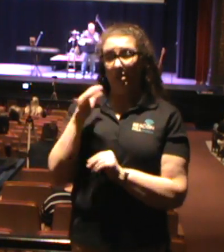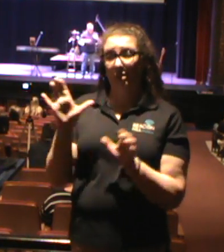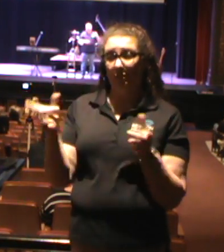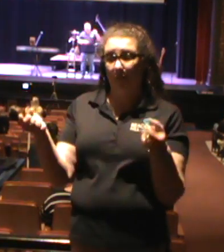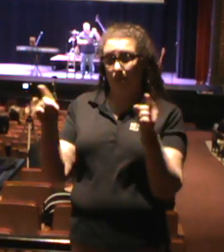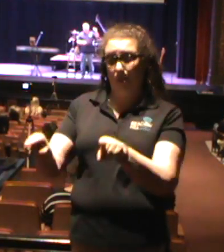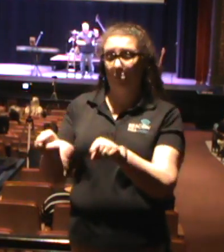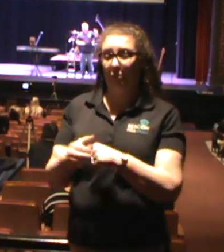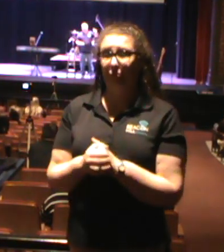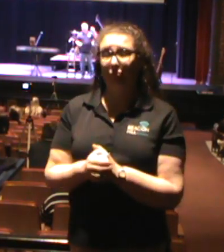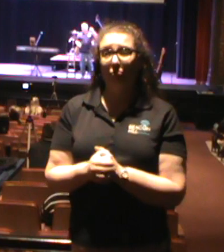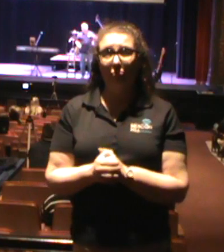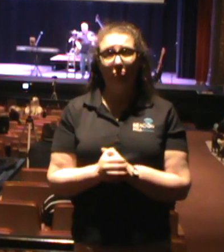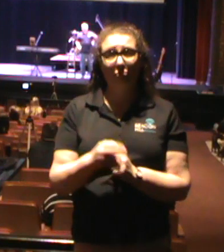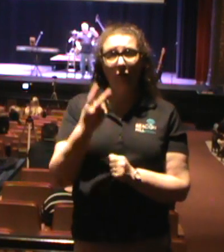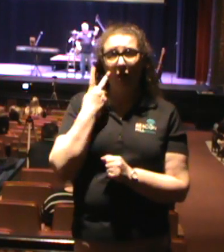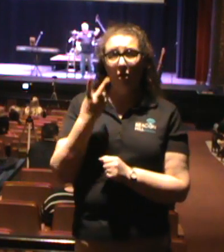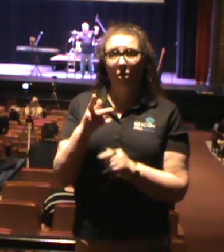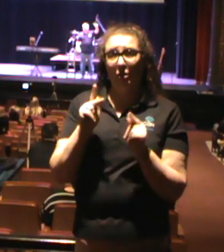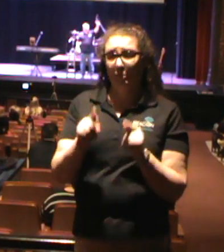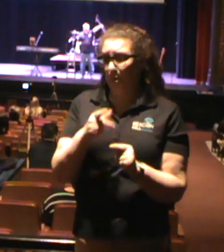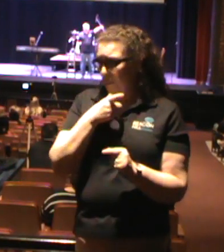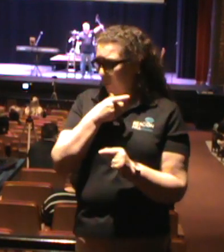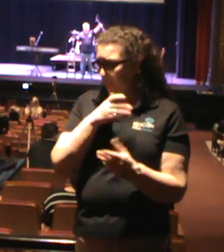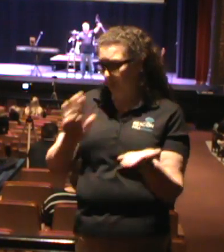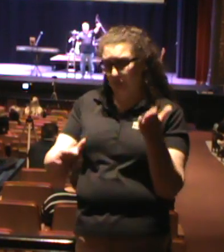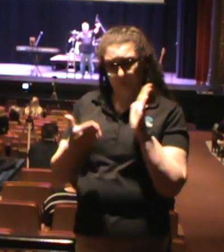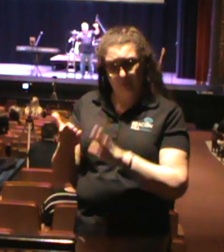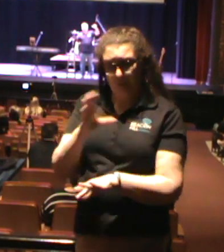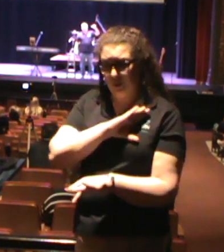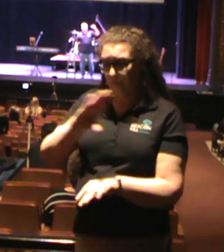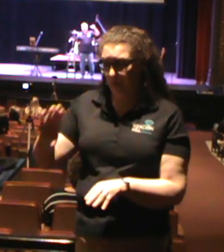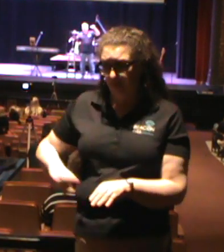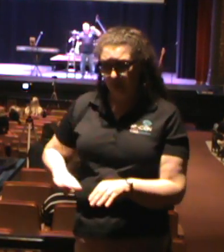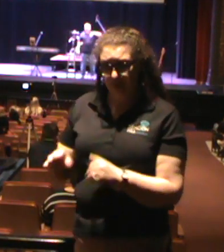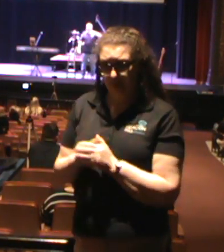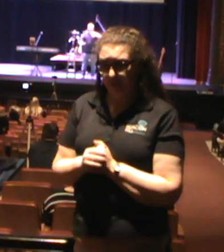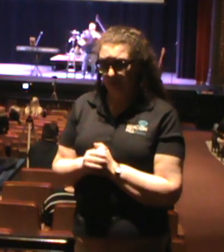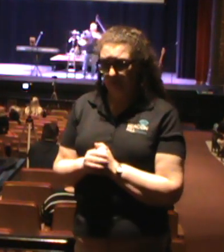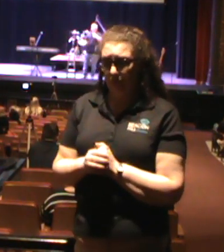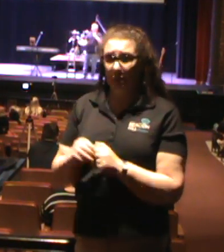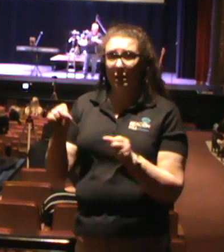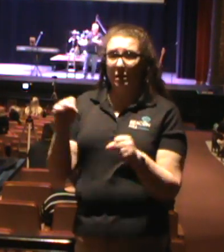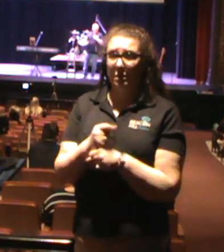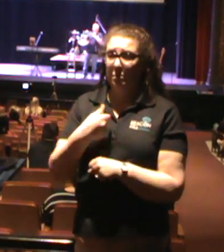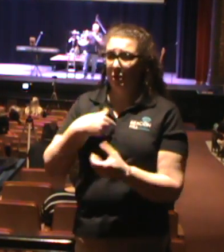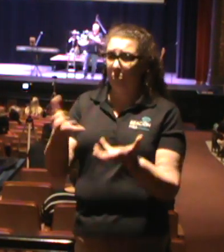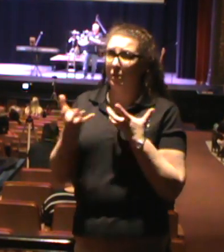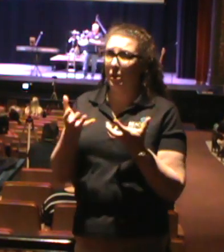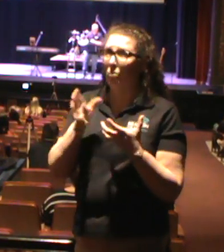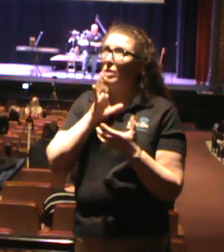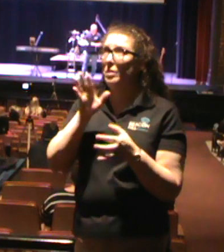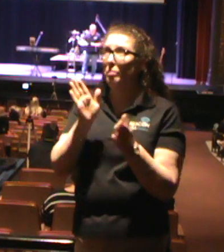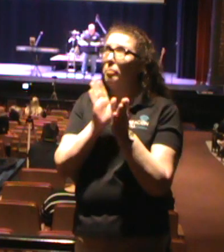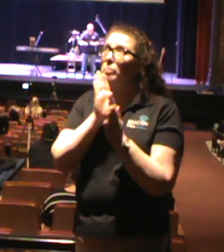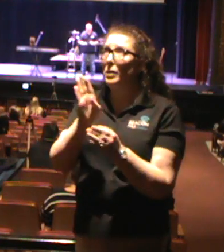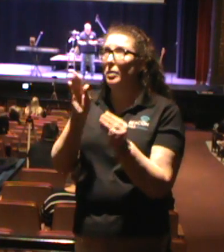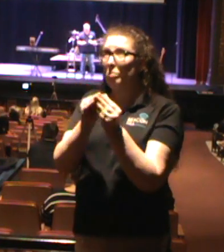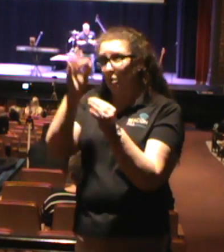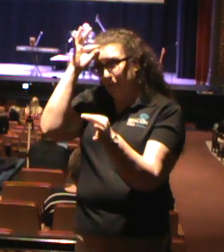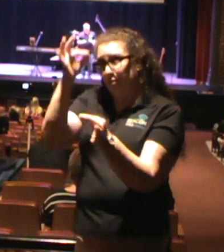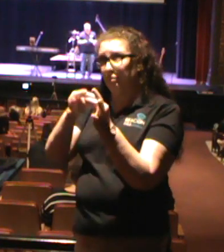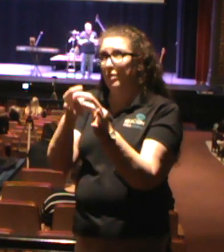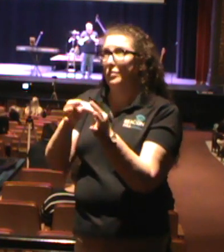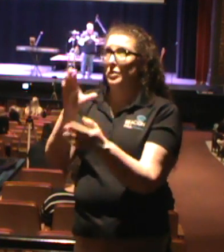Looking at people who have paid it all for Christ makes me want to be more faithful for Christ.